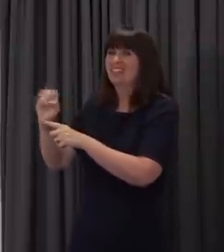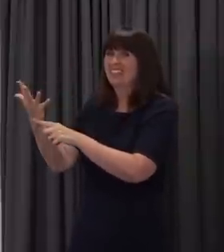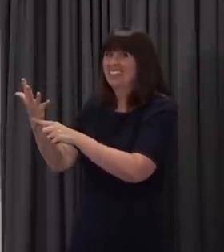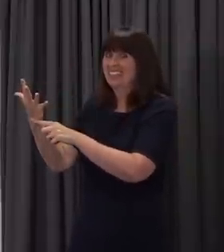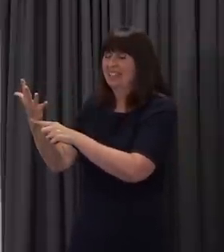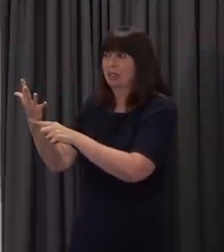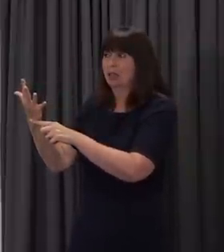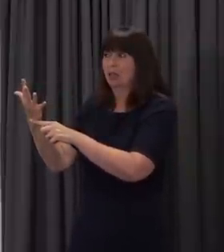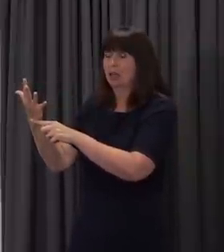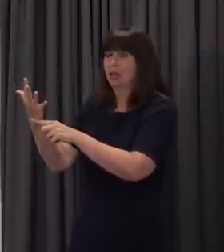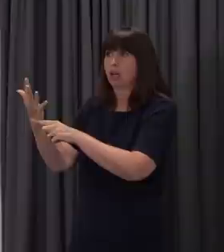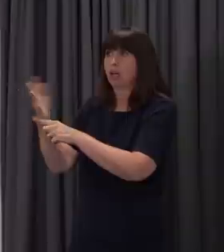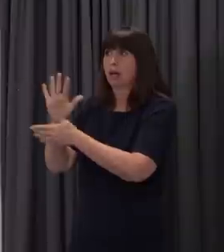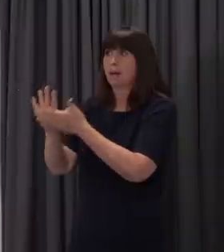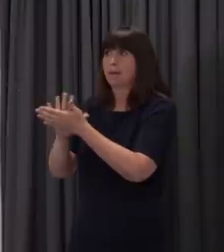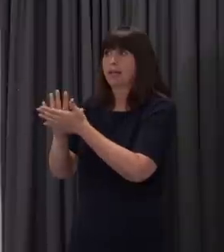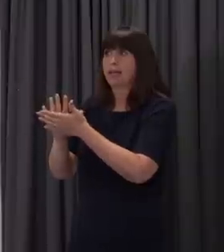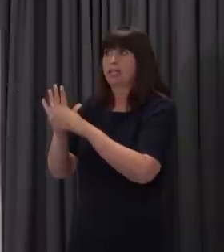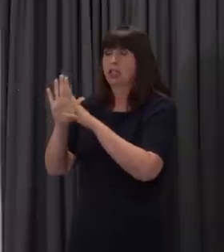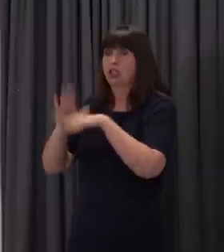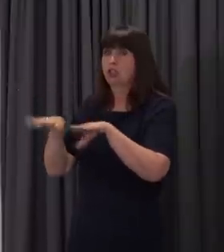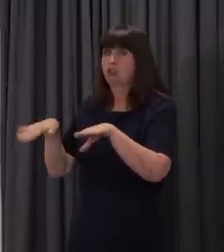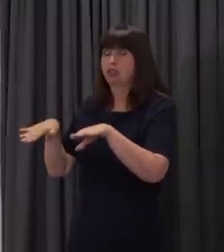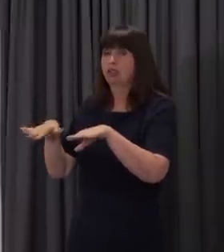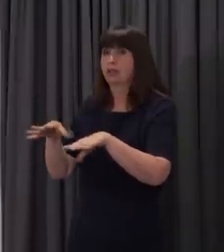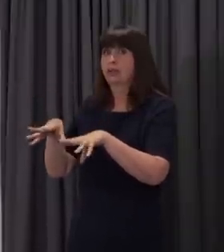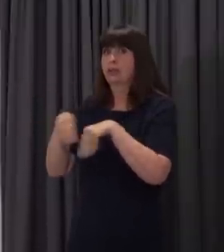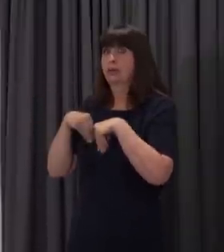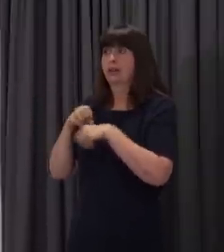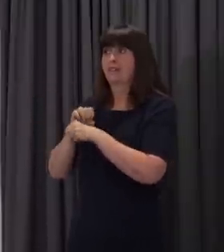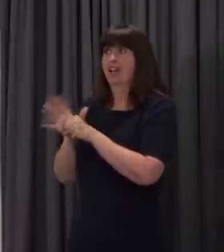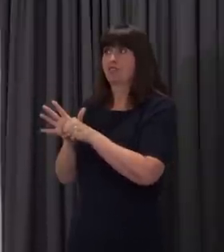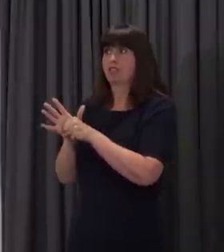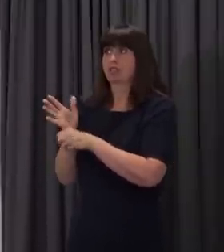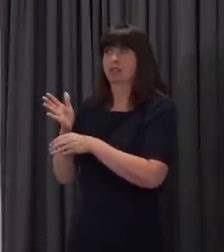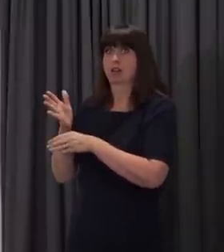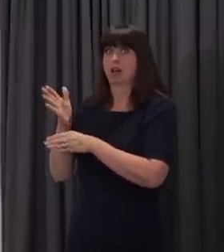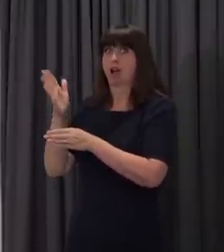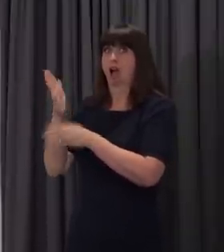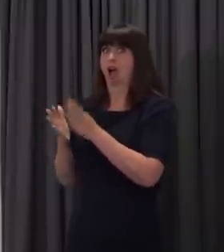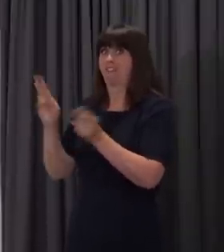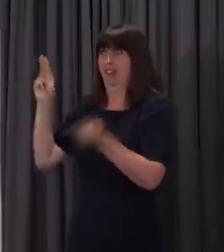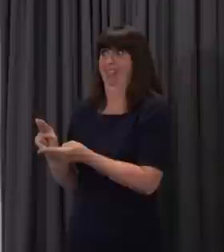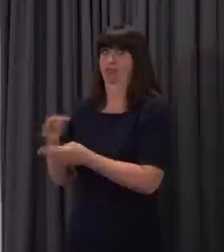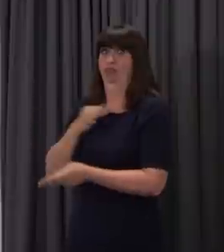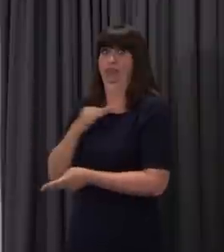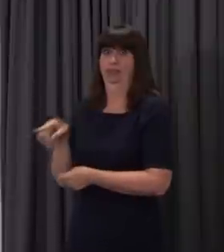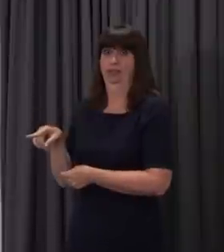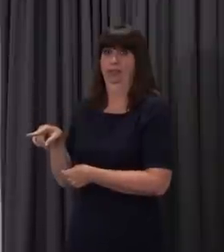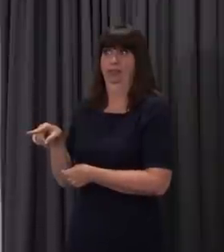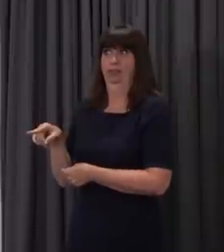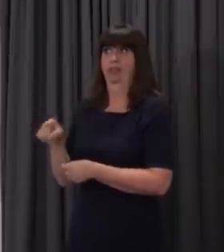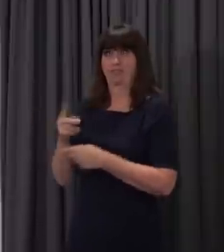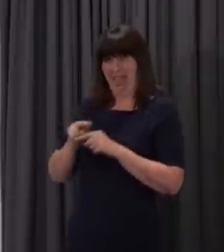date, that would halve the risk of children contracting the virus. So, it halved between June the 1st and a June the